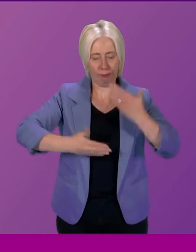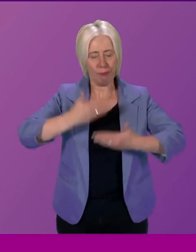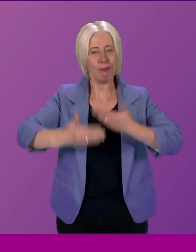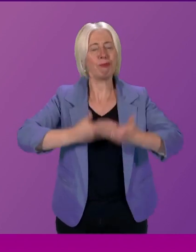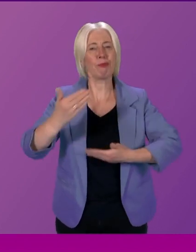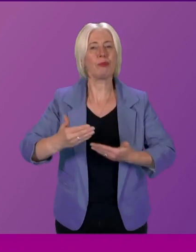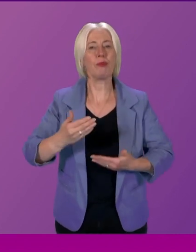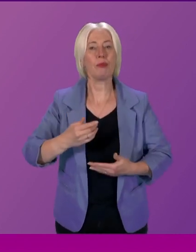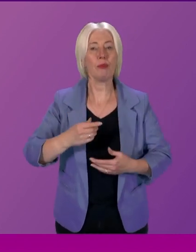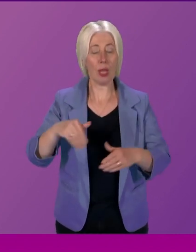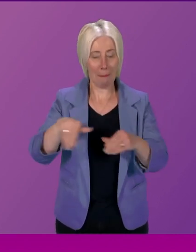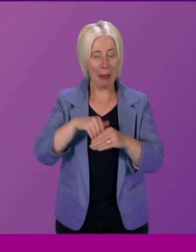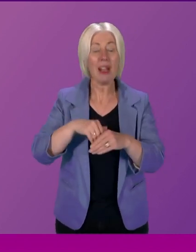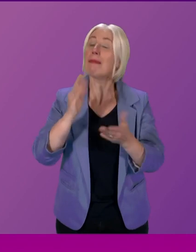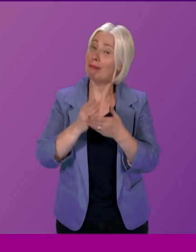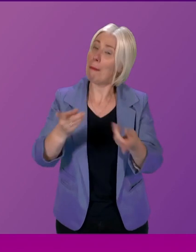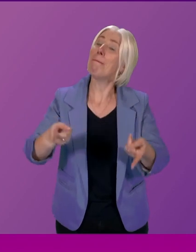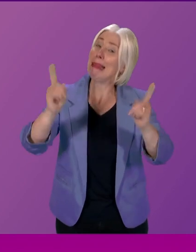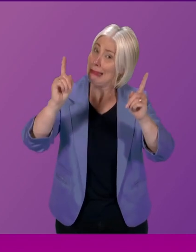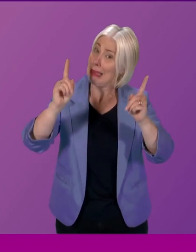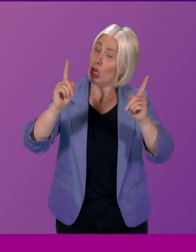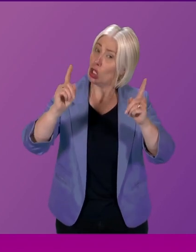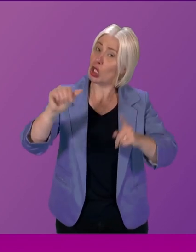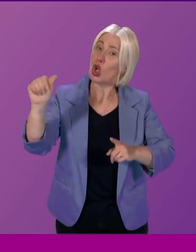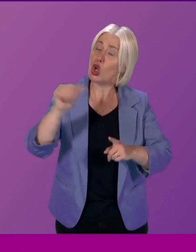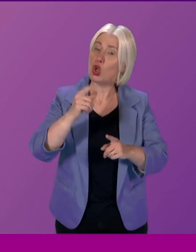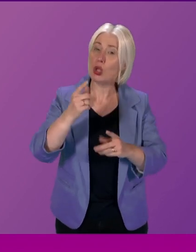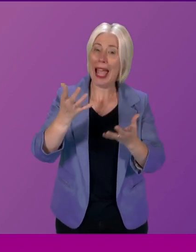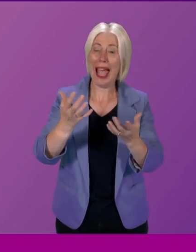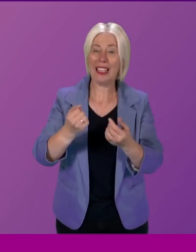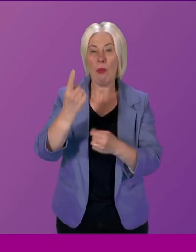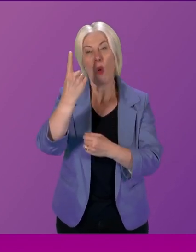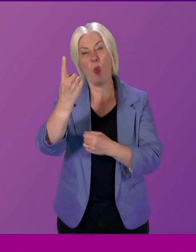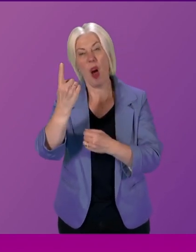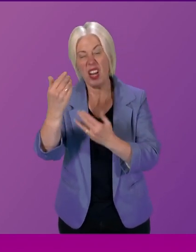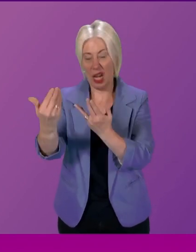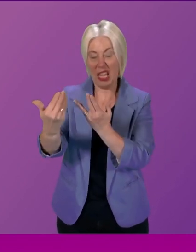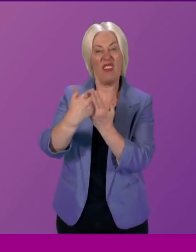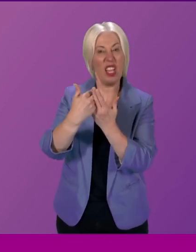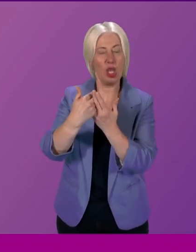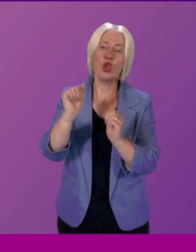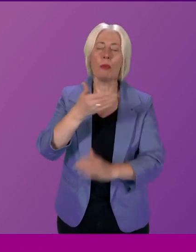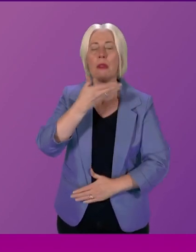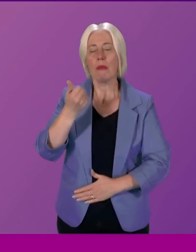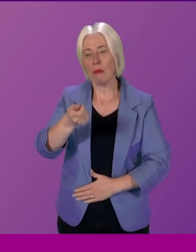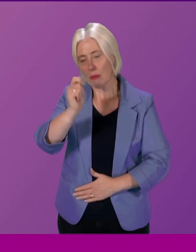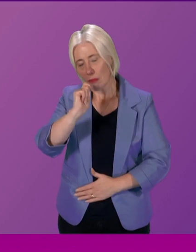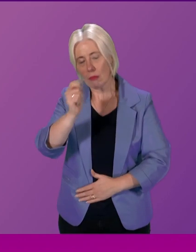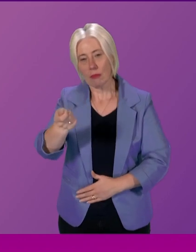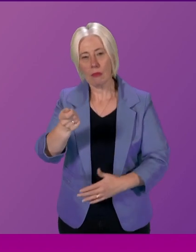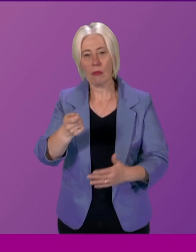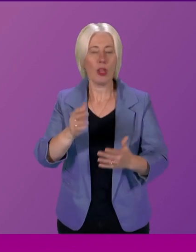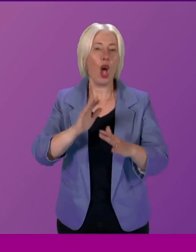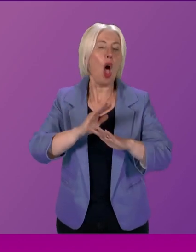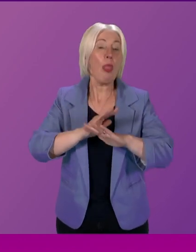particularly ministers, to accept at least one intervention. If not, we should change the term